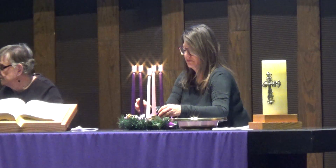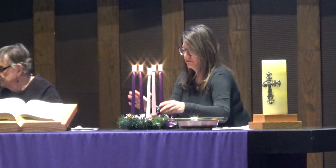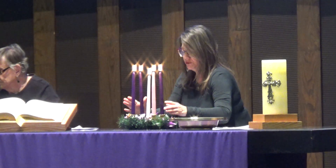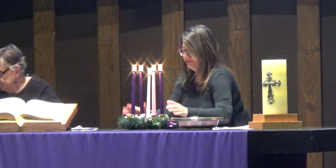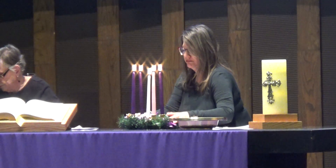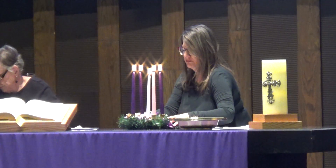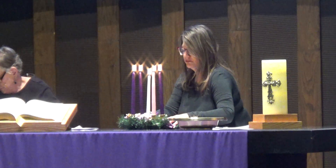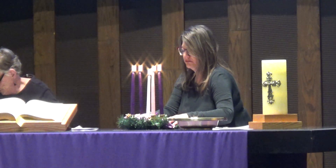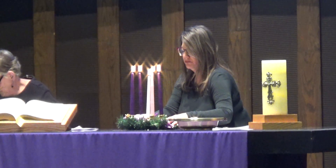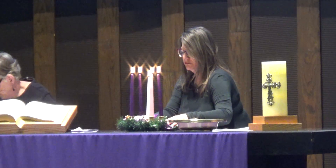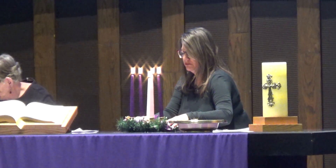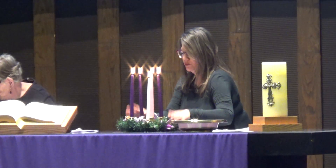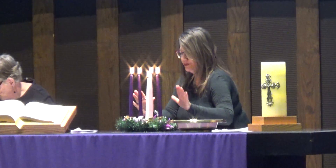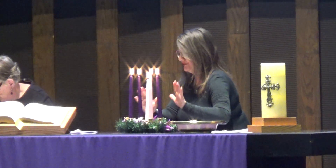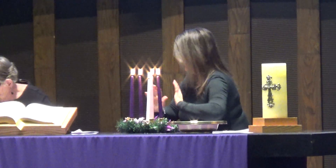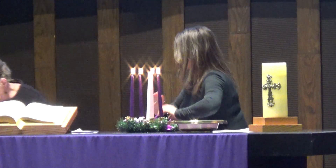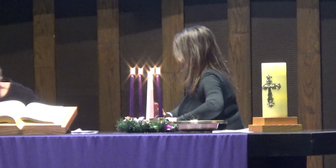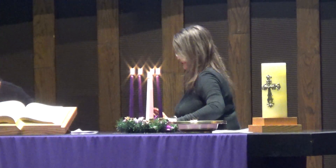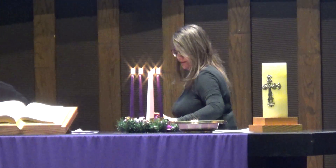Amen. Amen. Amen.